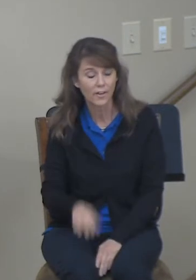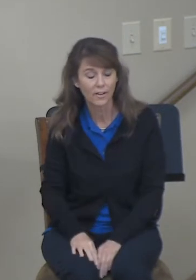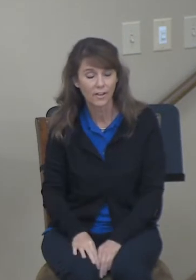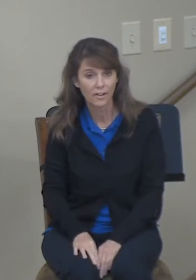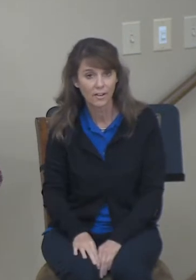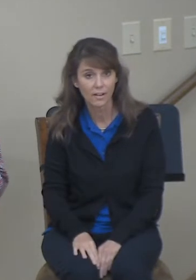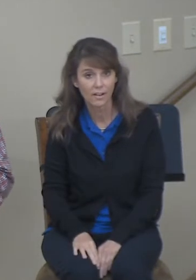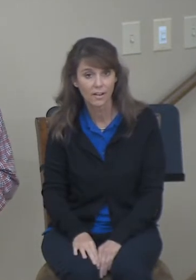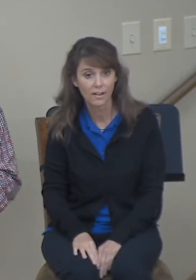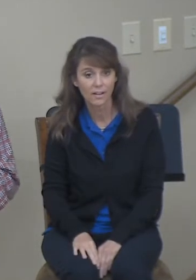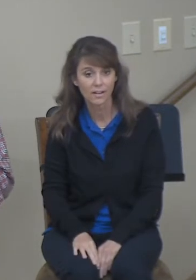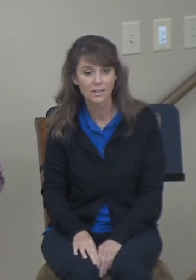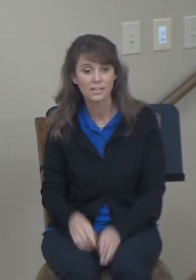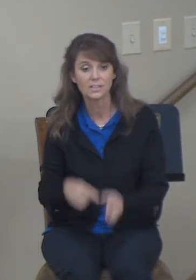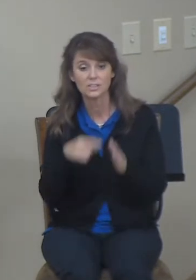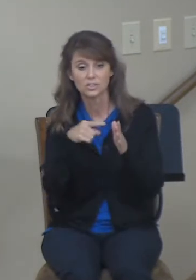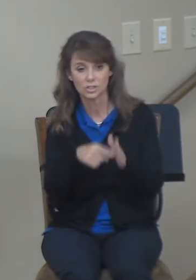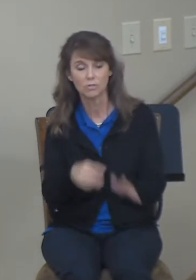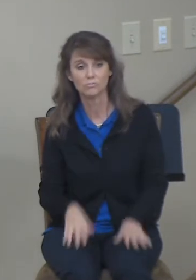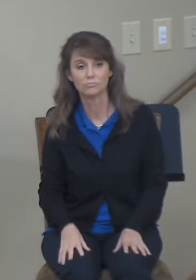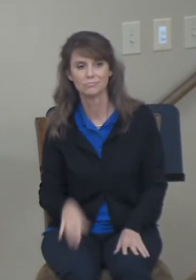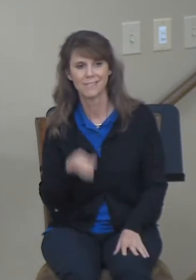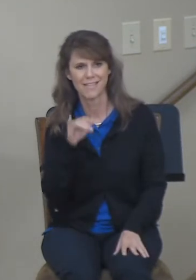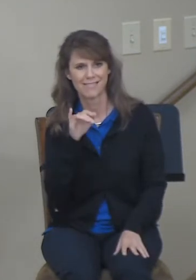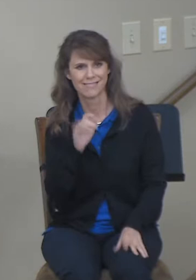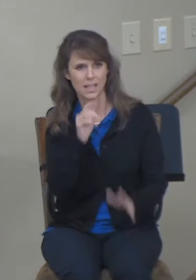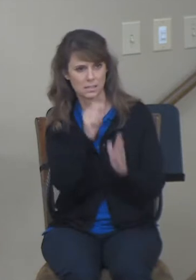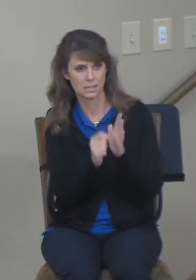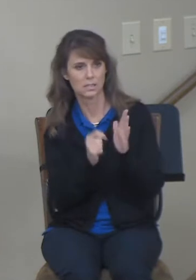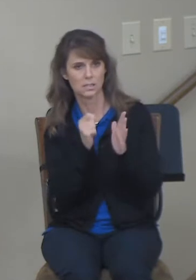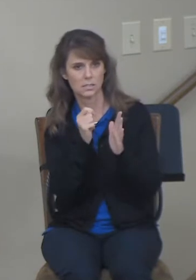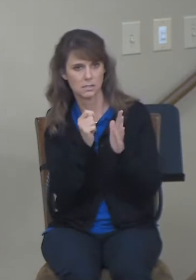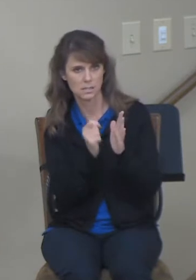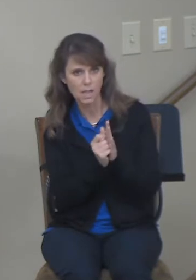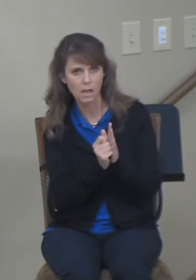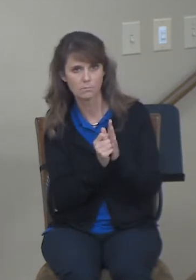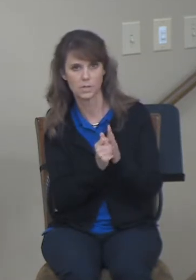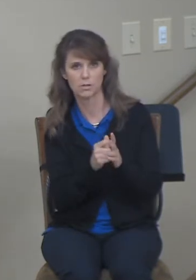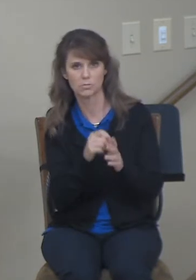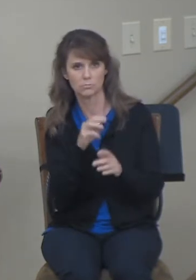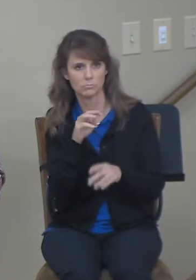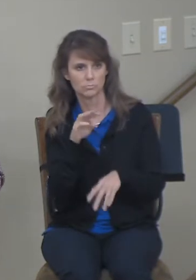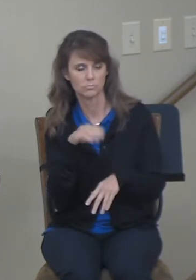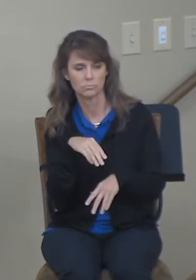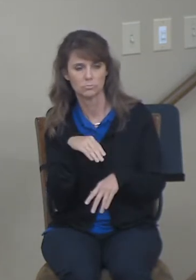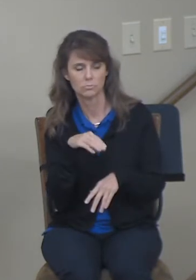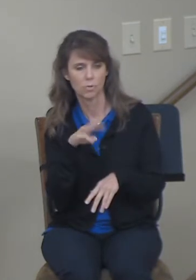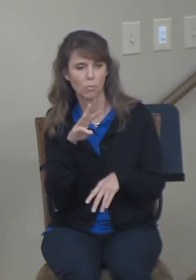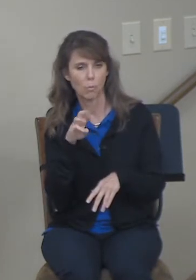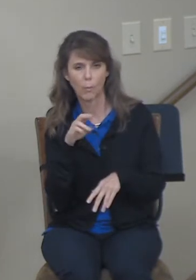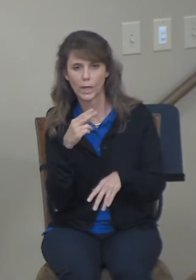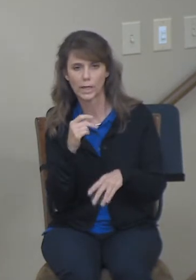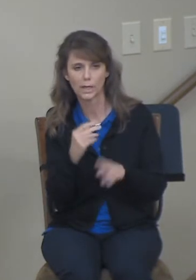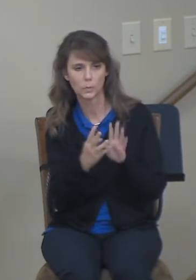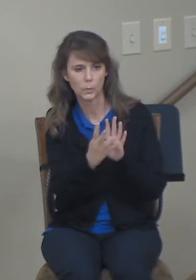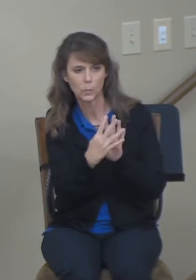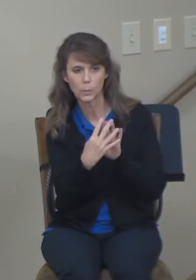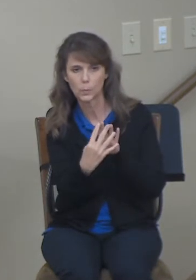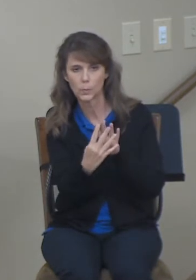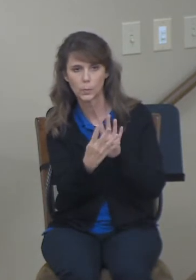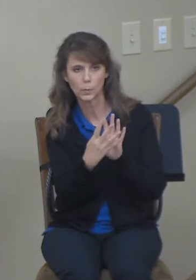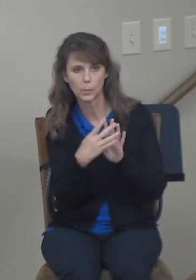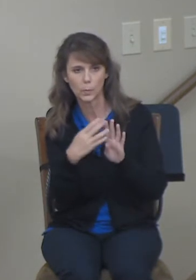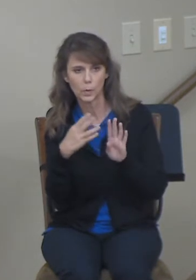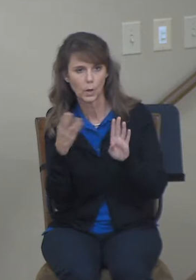He points to the fact that the harvest was at an end. The harvest had been collected, and they are now going to go through the